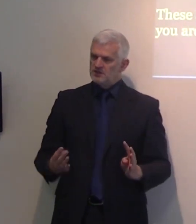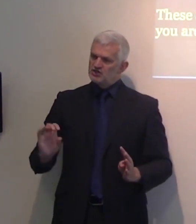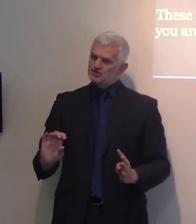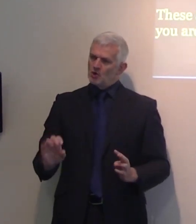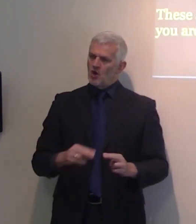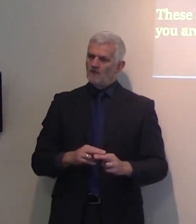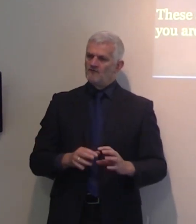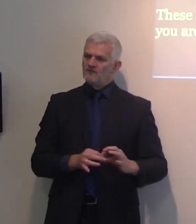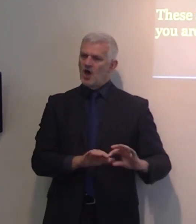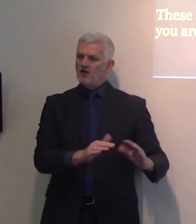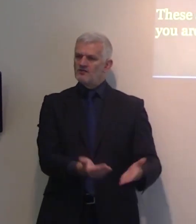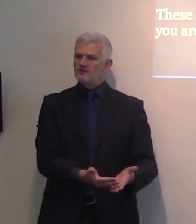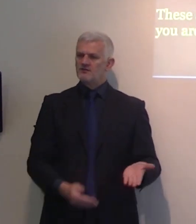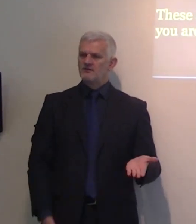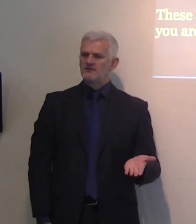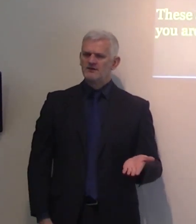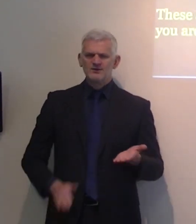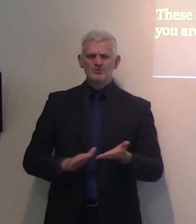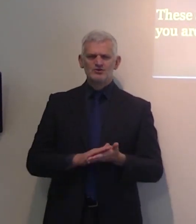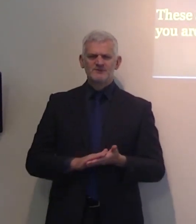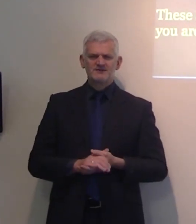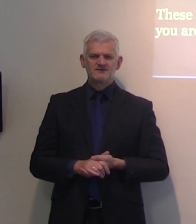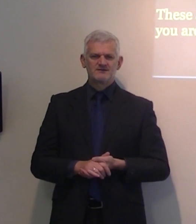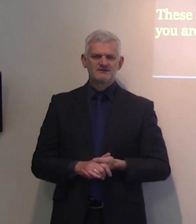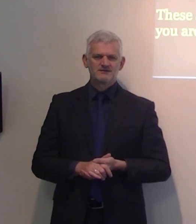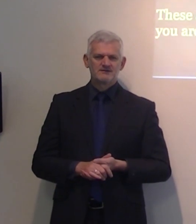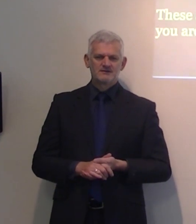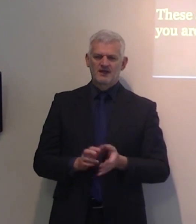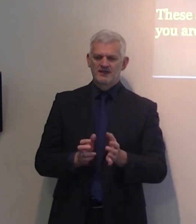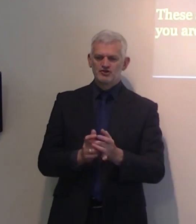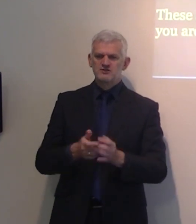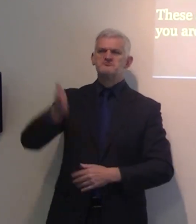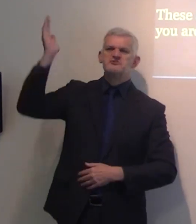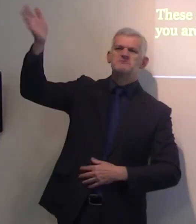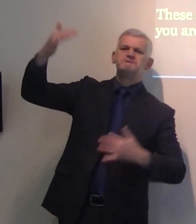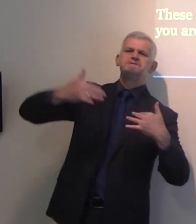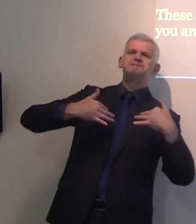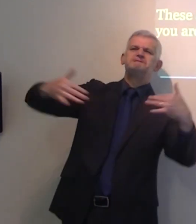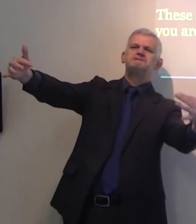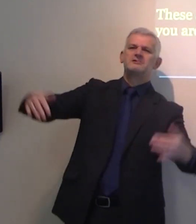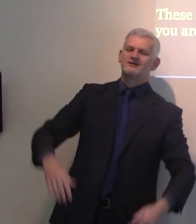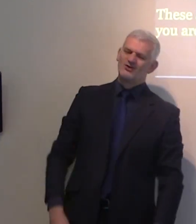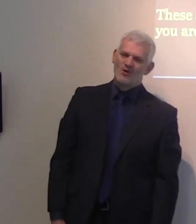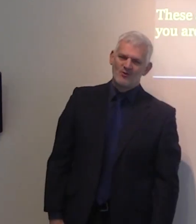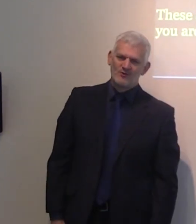You is interesting. He doesn't say today, as we hear in the world today, wow, you are the heroes.